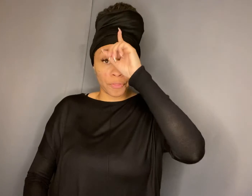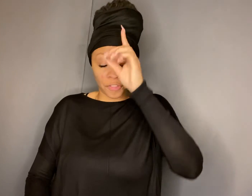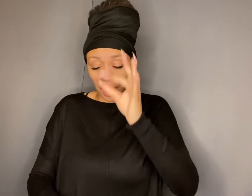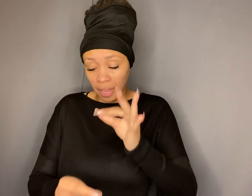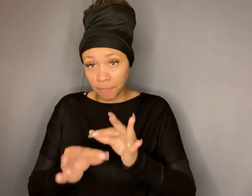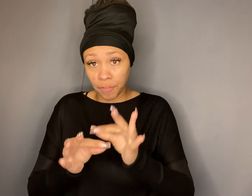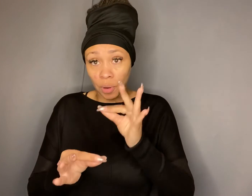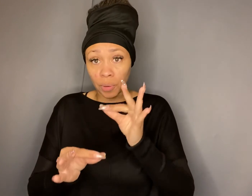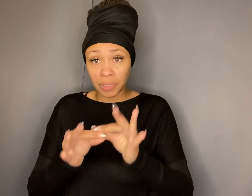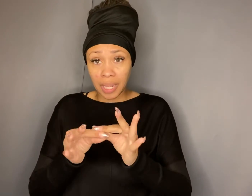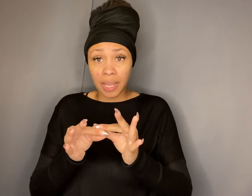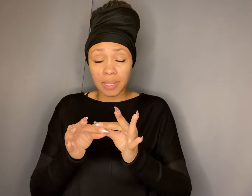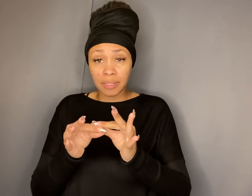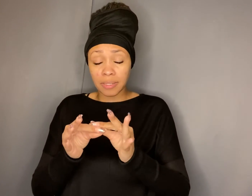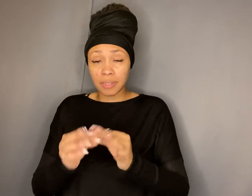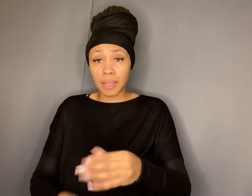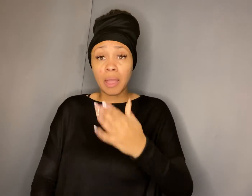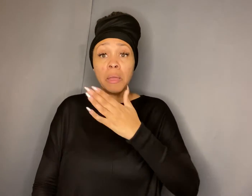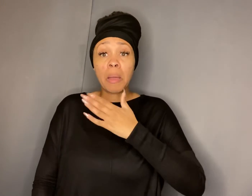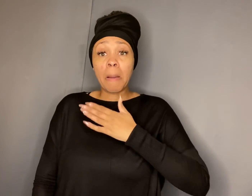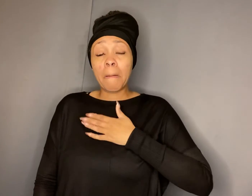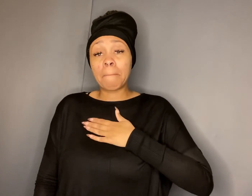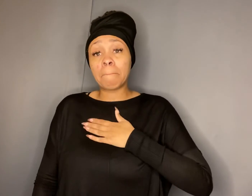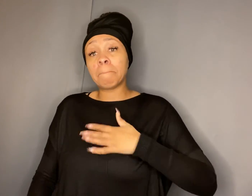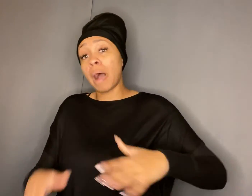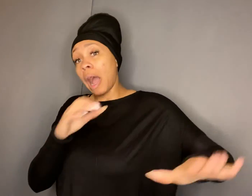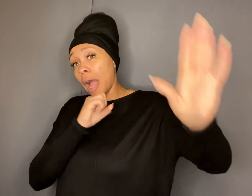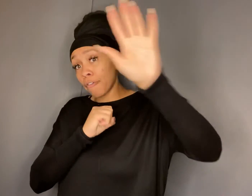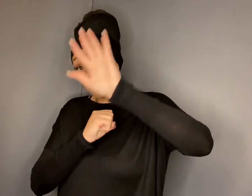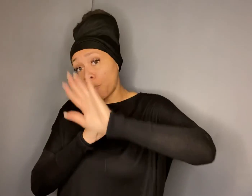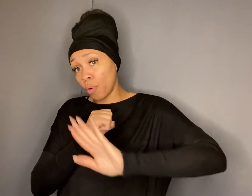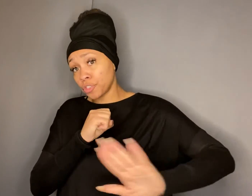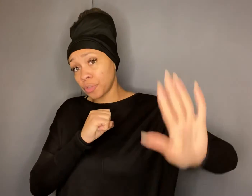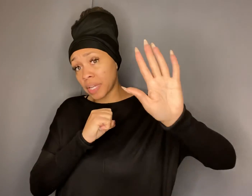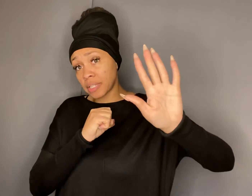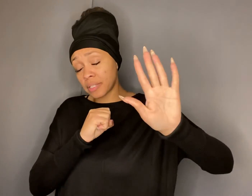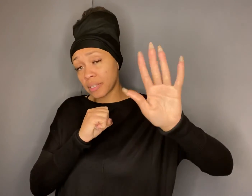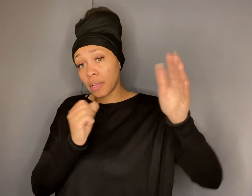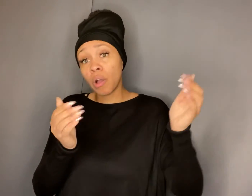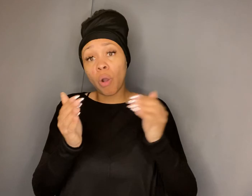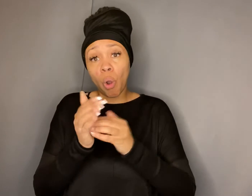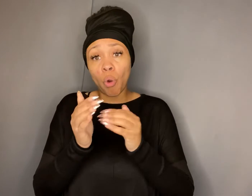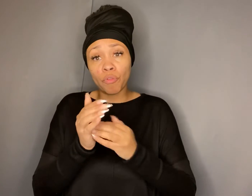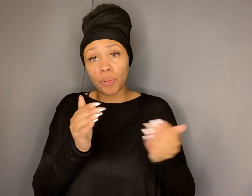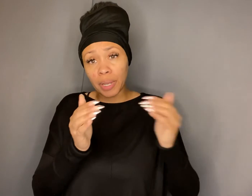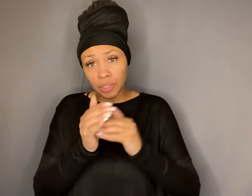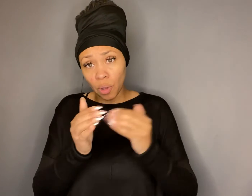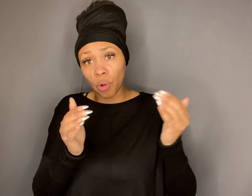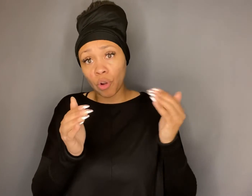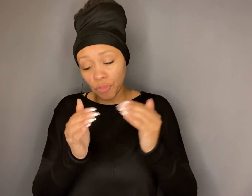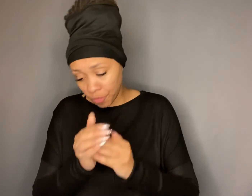faithfulness my fortress fortress over and over